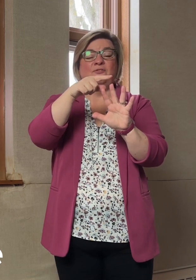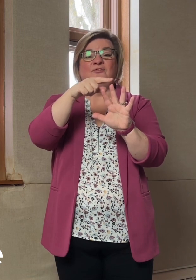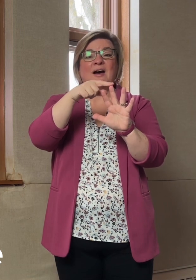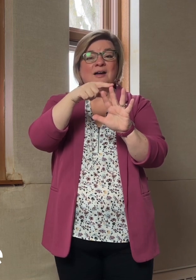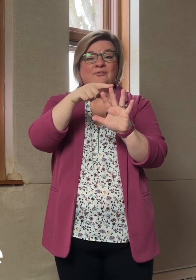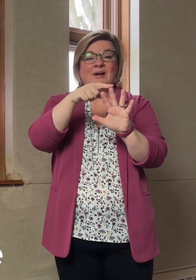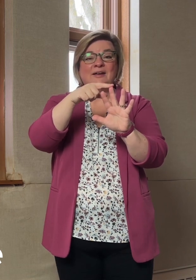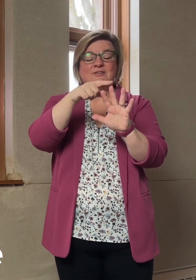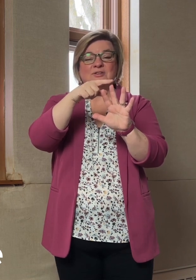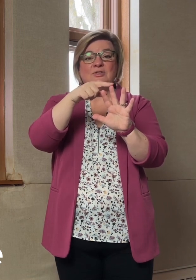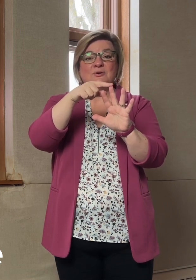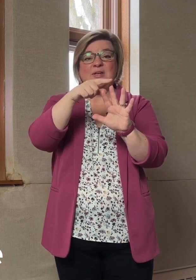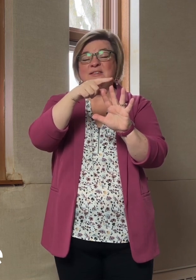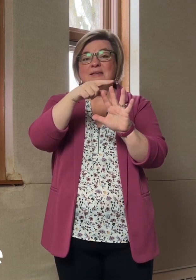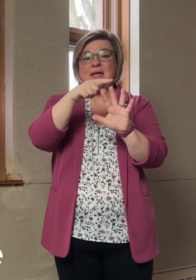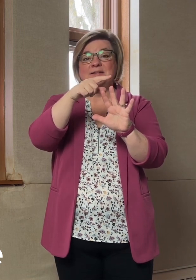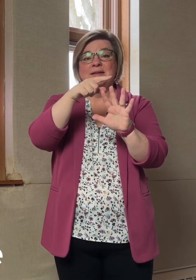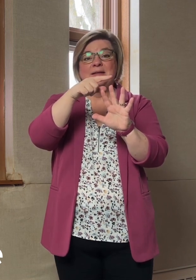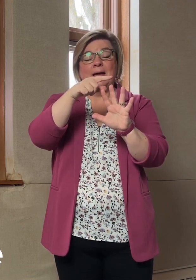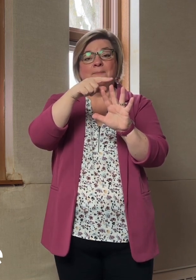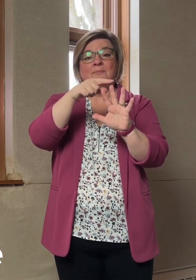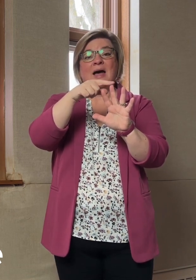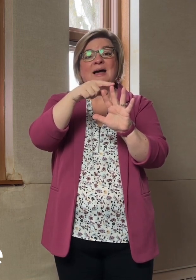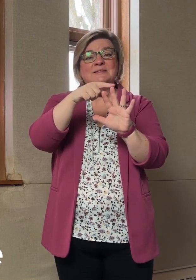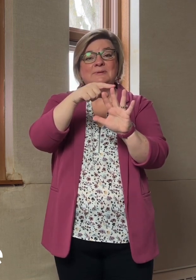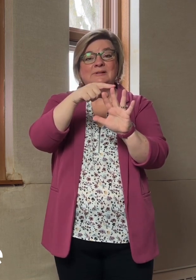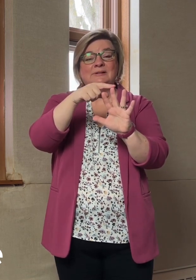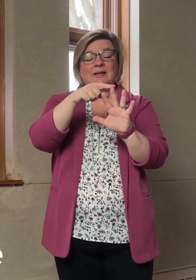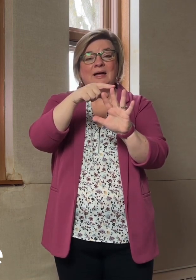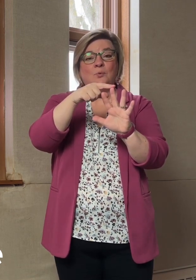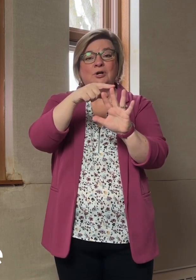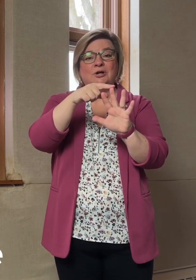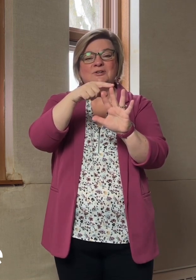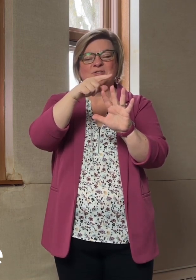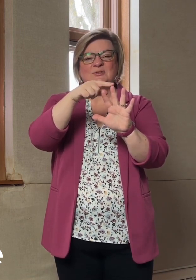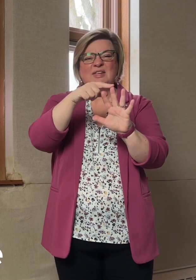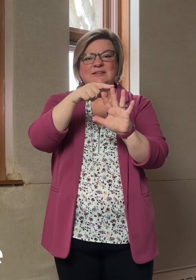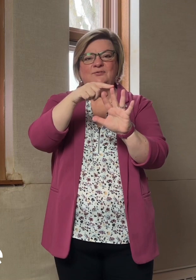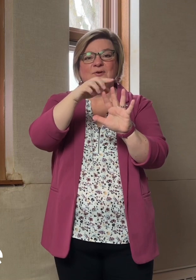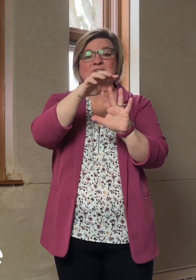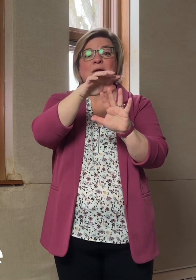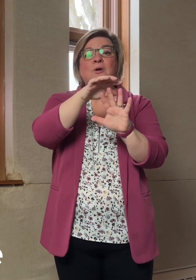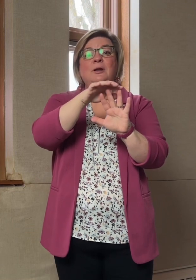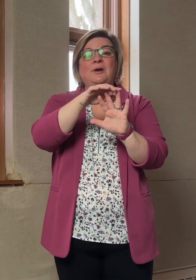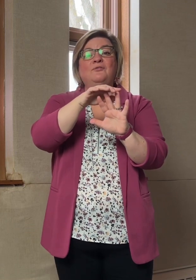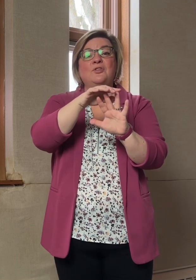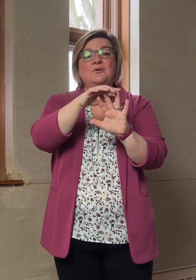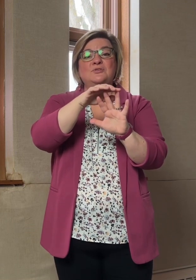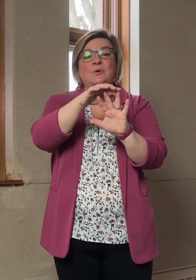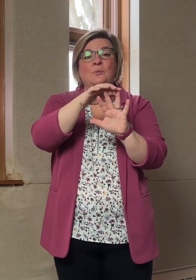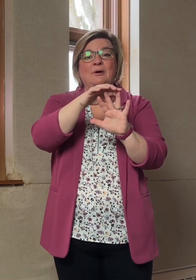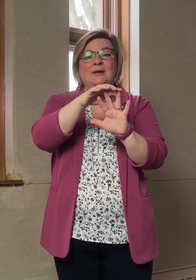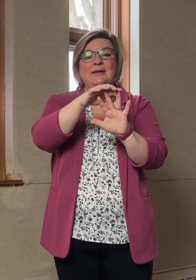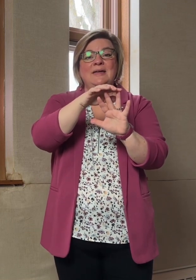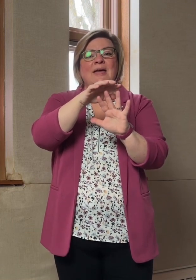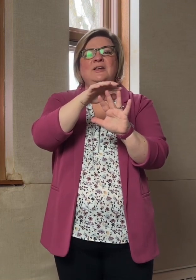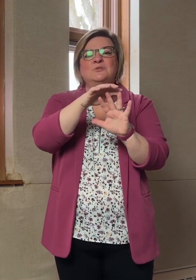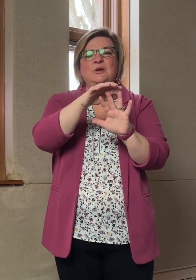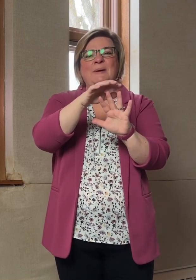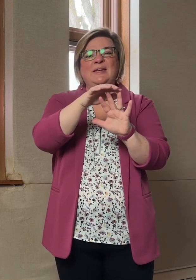firefighters and hospital workers, those kinds of folks. Then we're going to pray for those who are weary. And here's where you might get